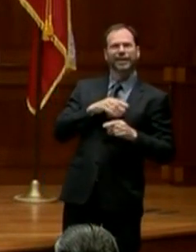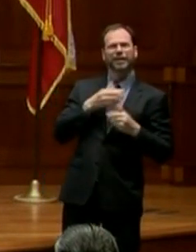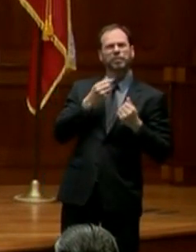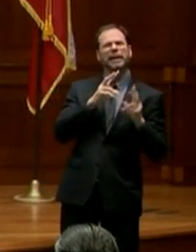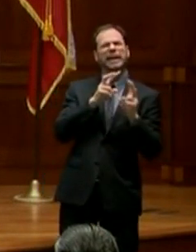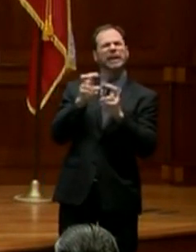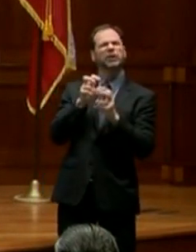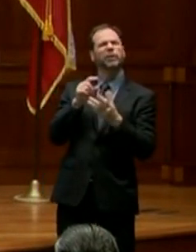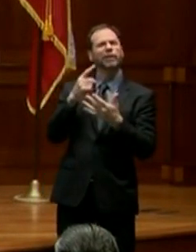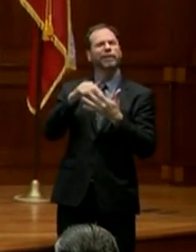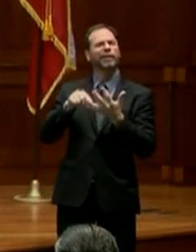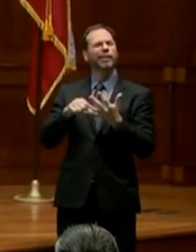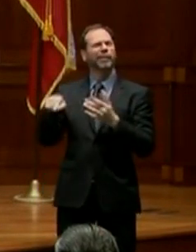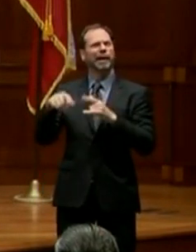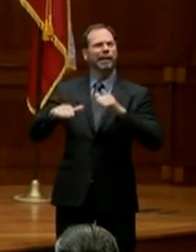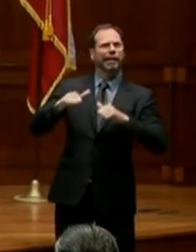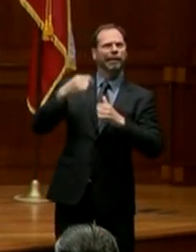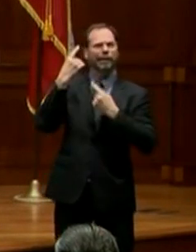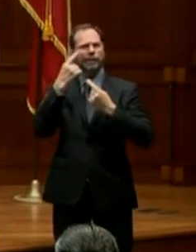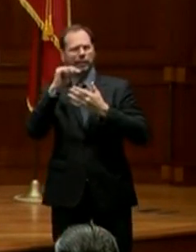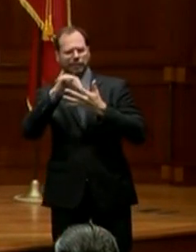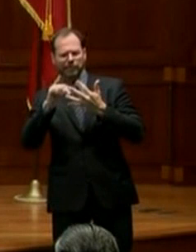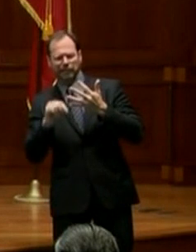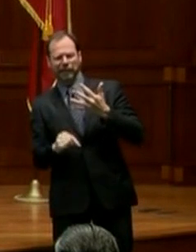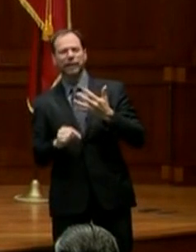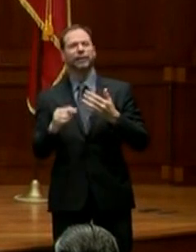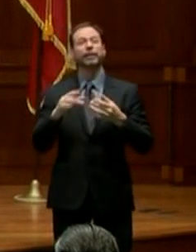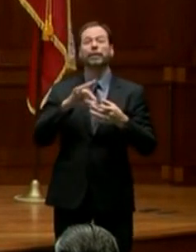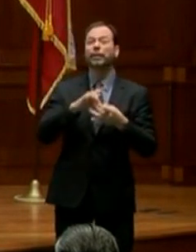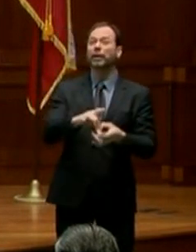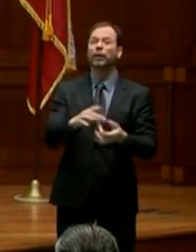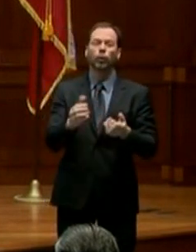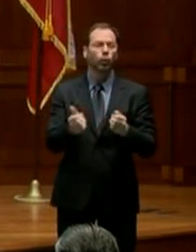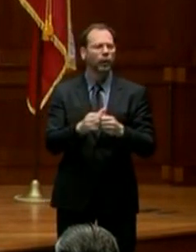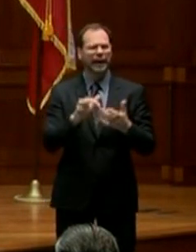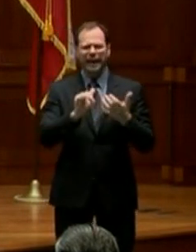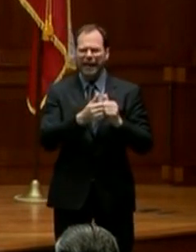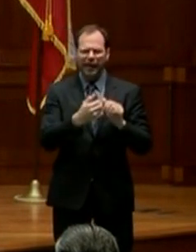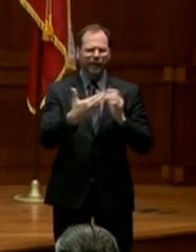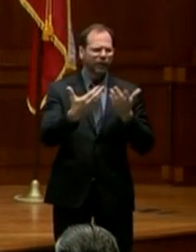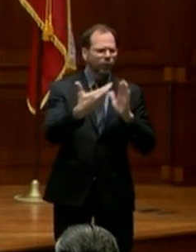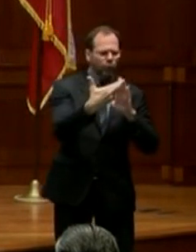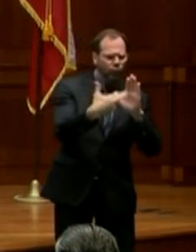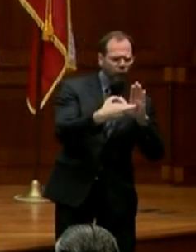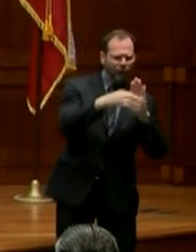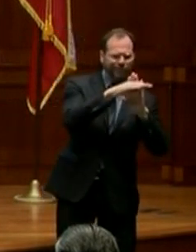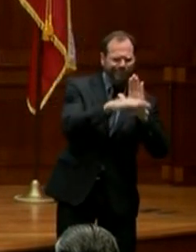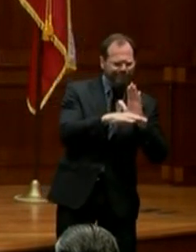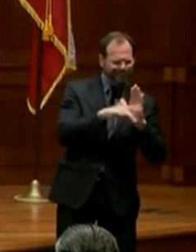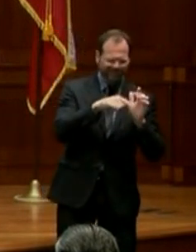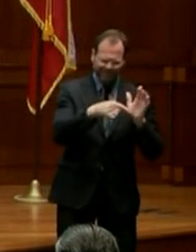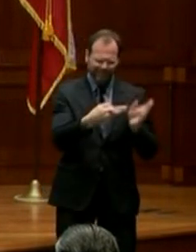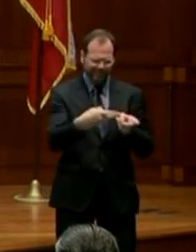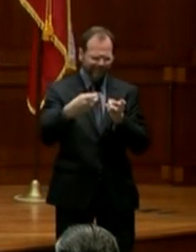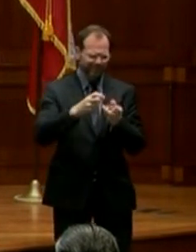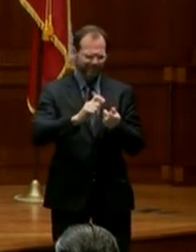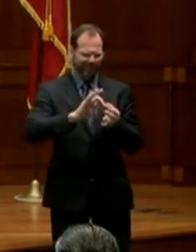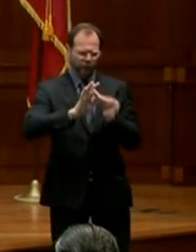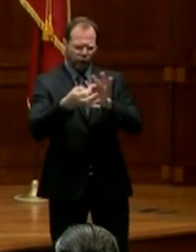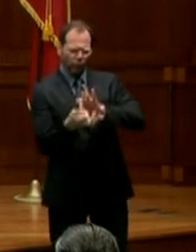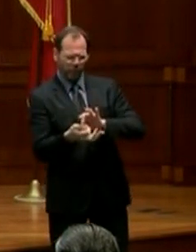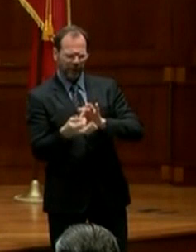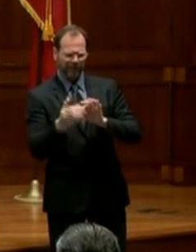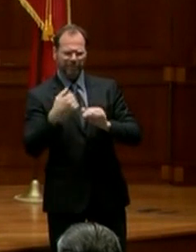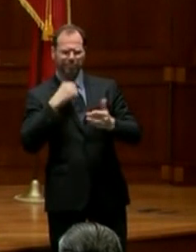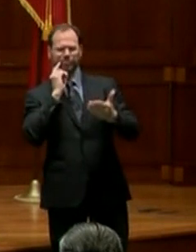were on their minds. Questions involving interpretation and application of the statewide executive order that I